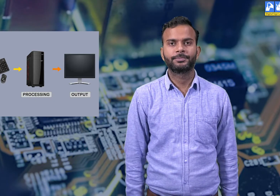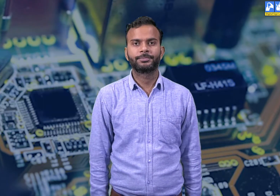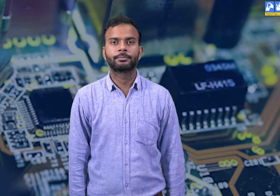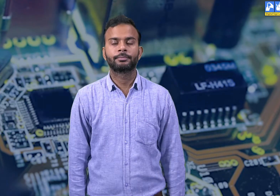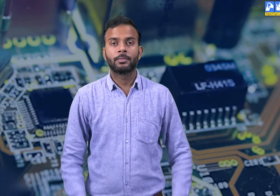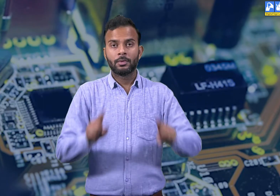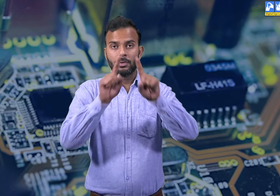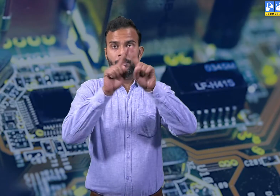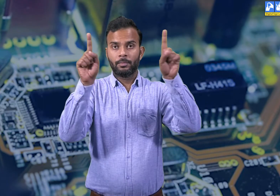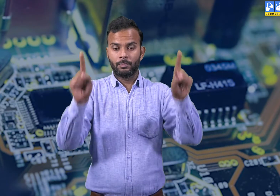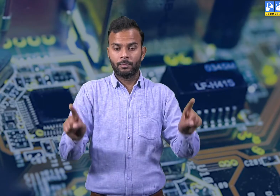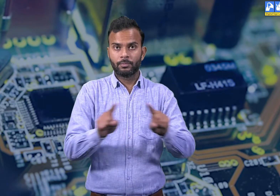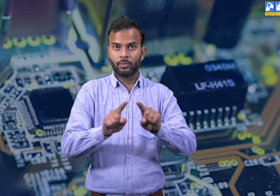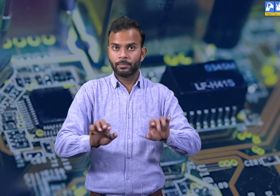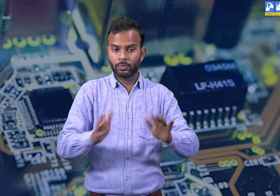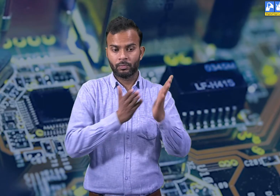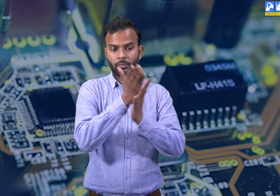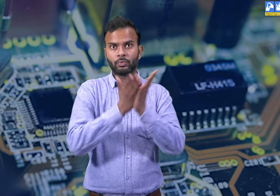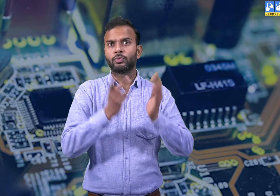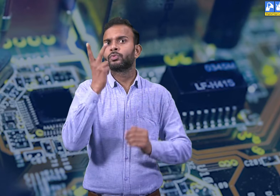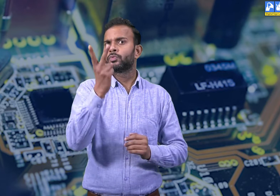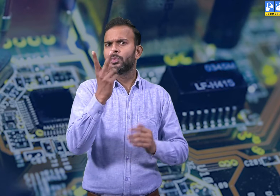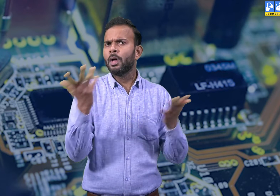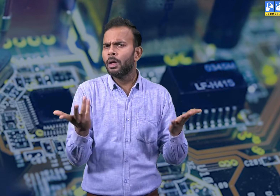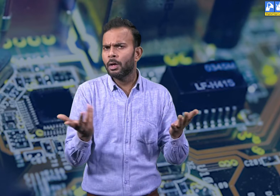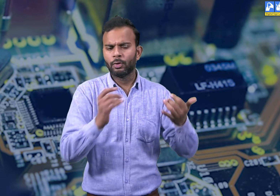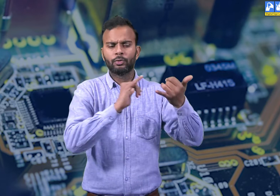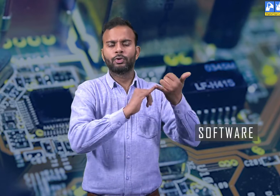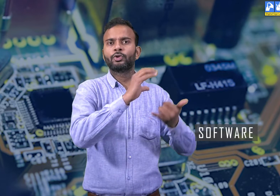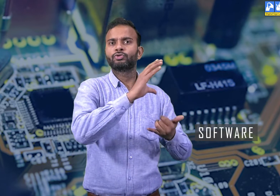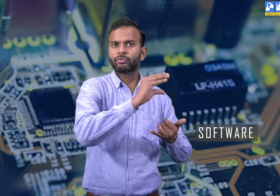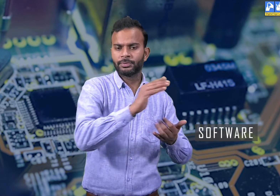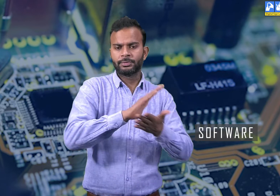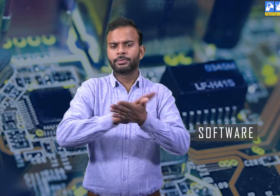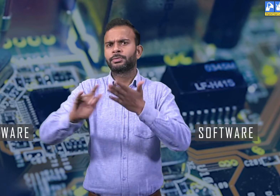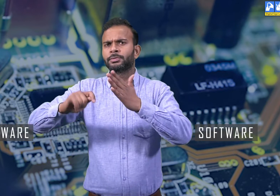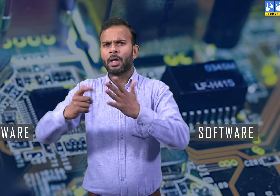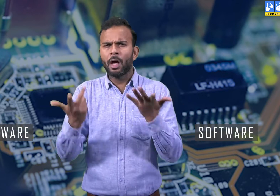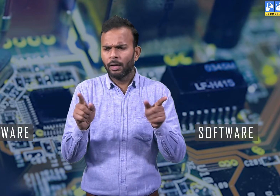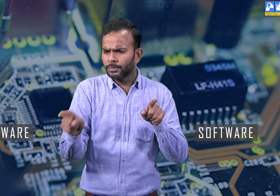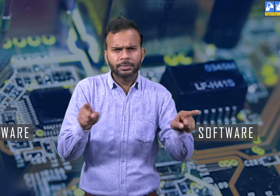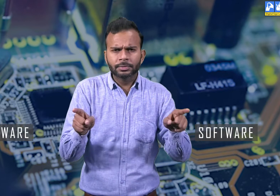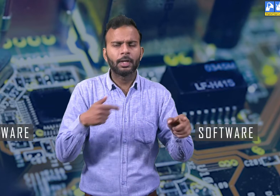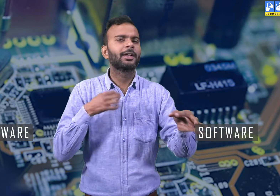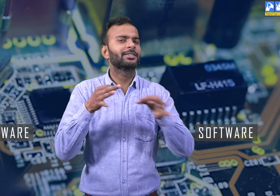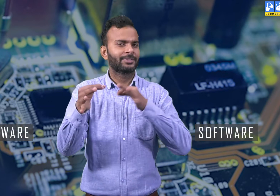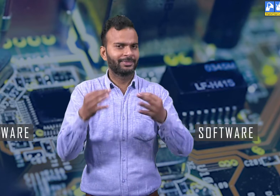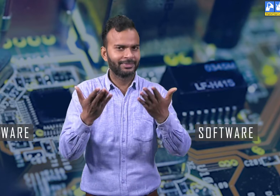These are the three basic functions. Now I will explain about the parts of computer, hardware and software.